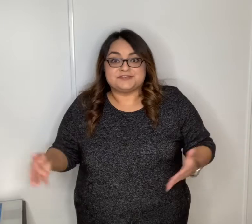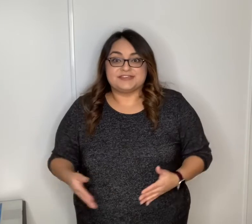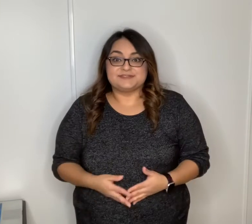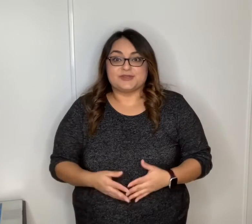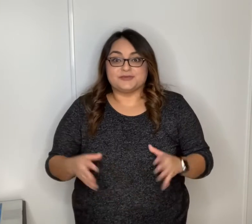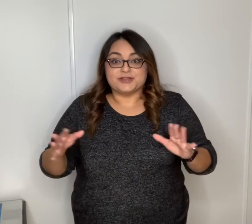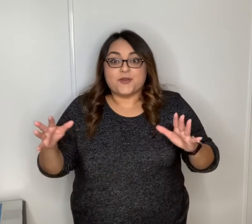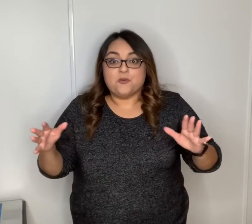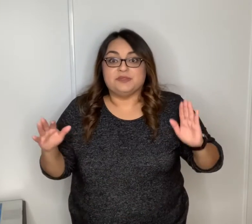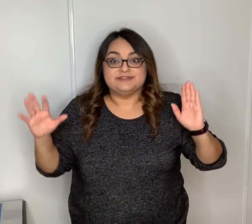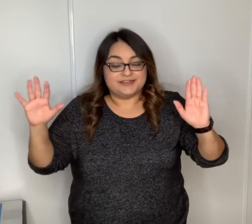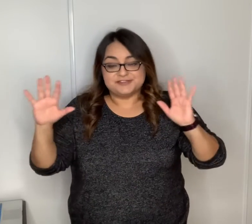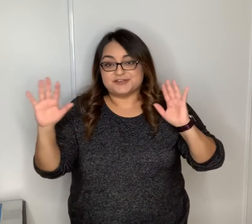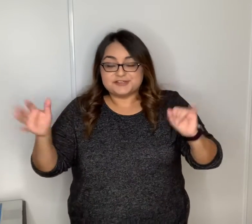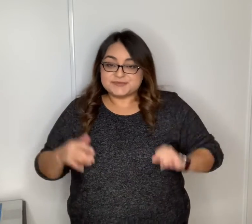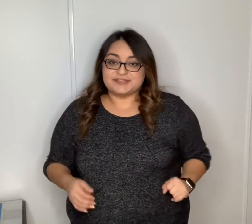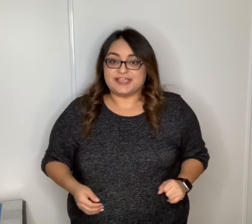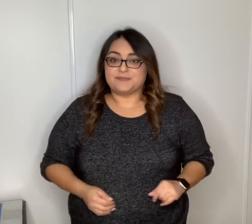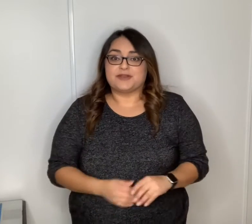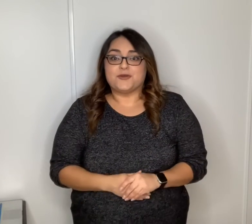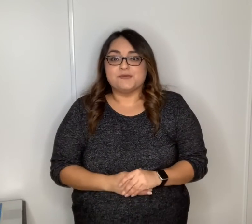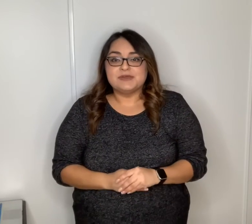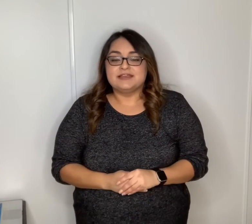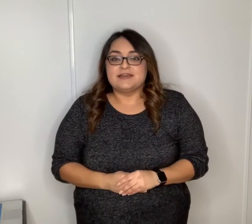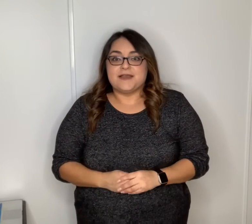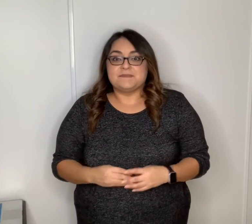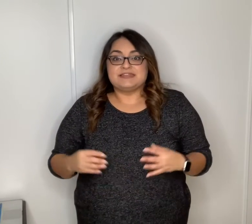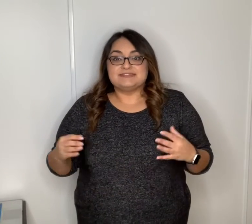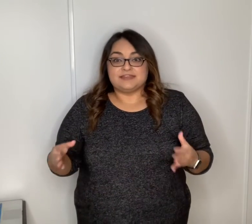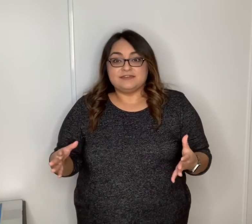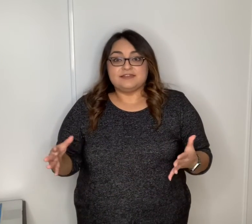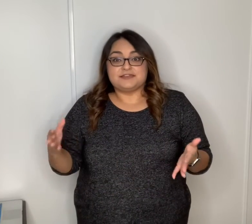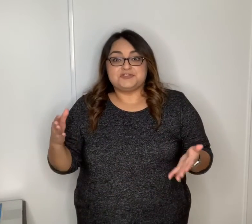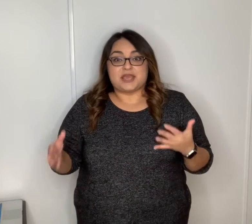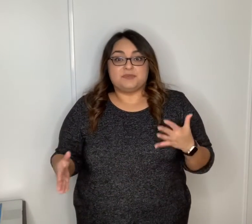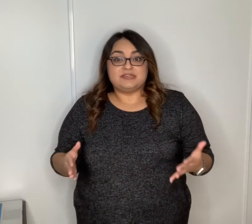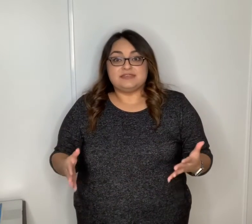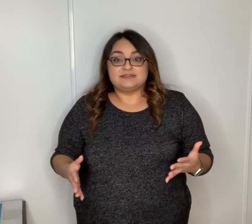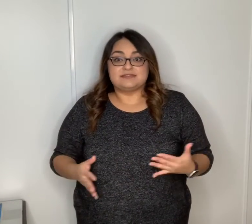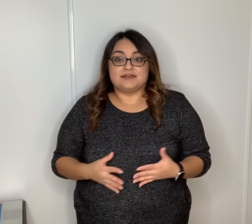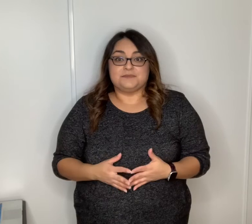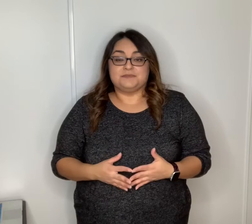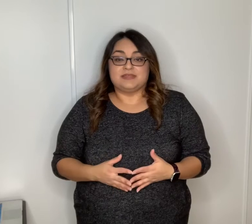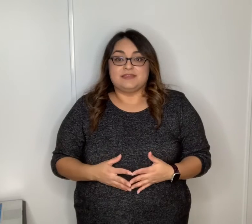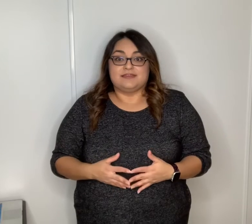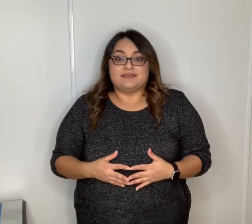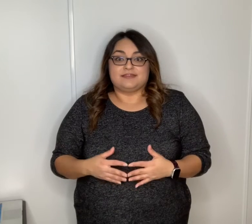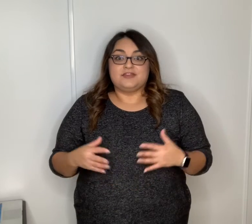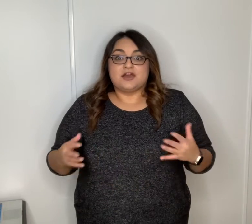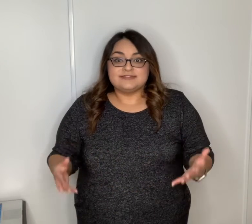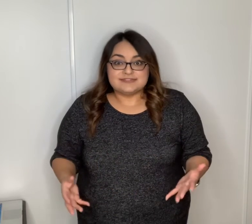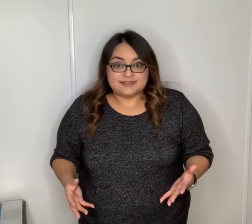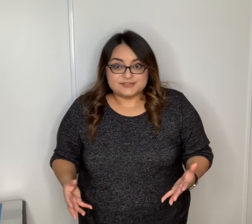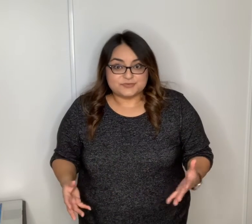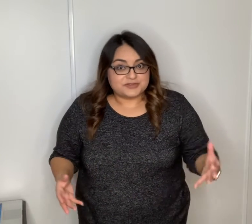your kids probably went home and started doing the game at home um it's technically a japanese um nonsense word